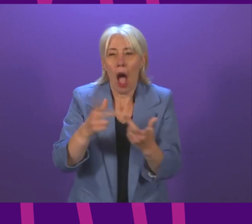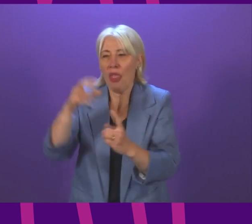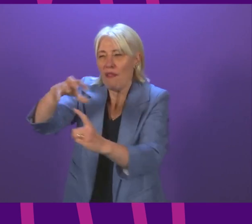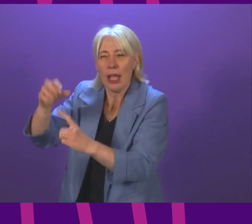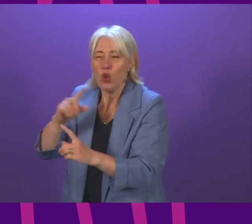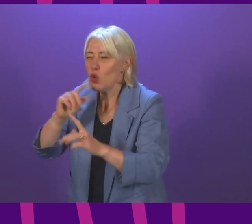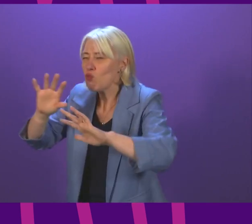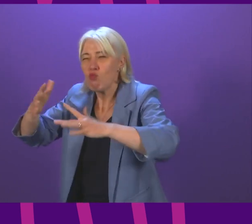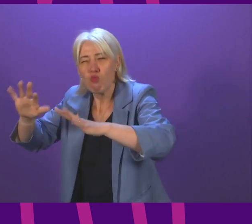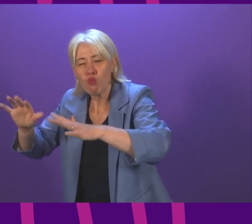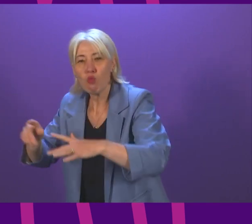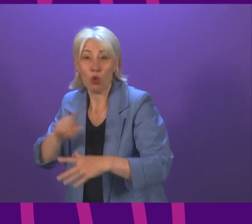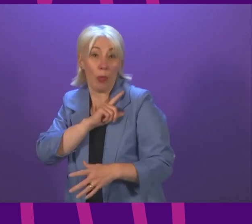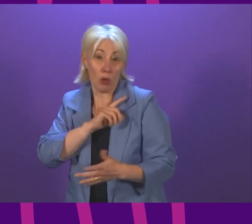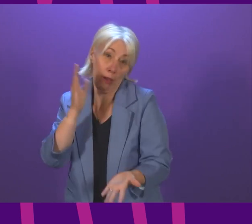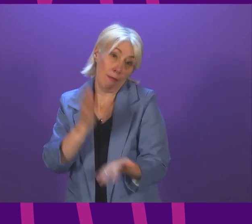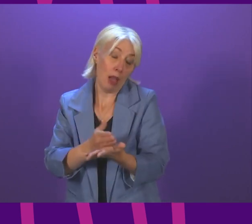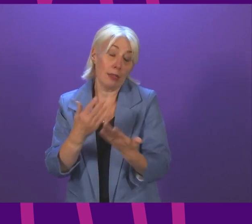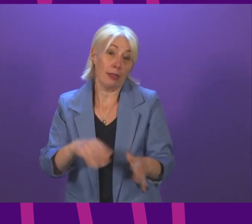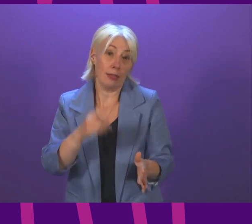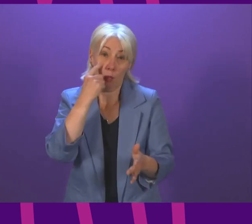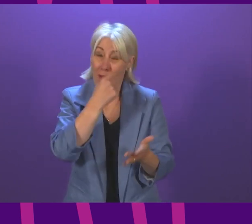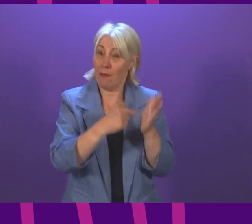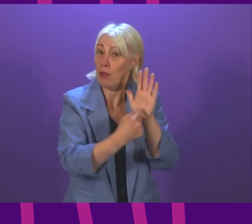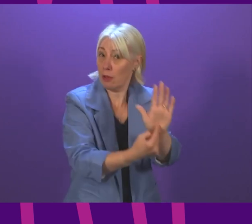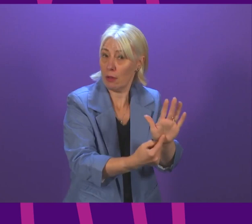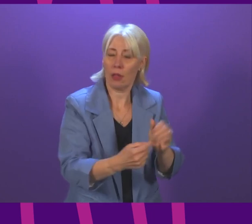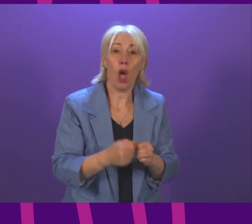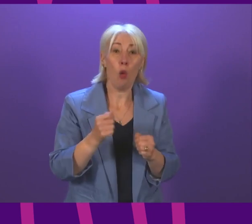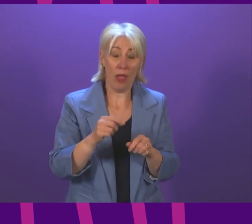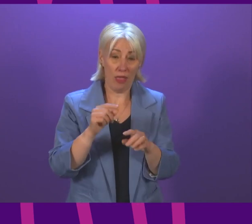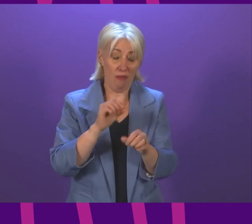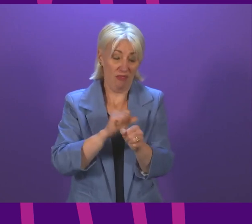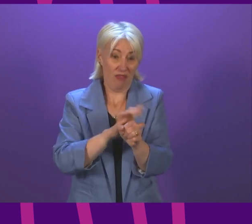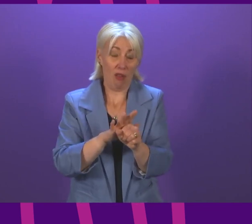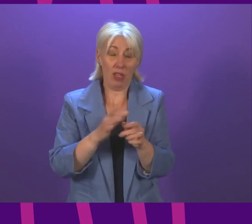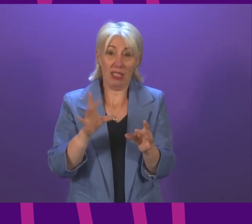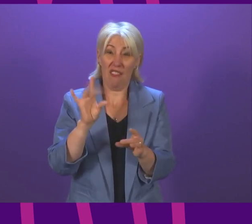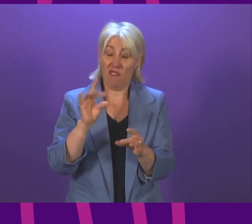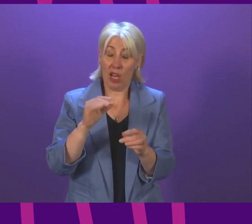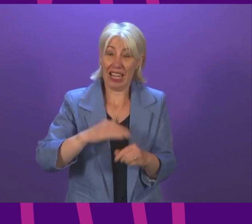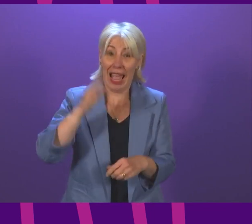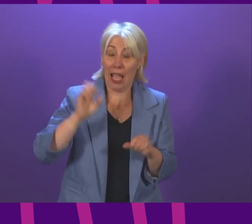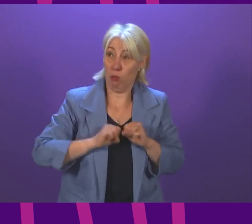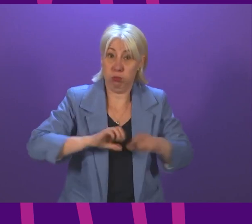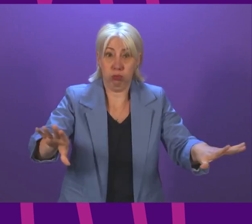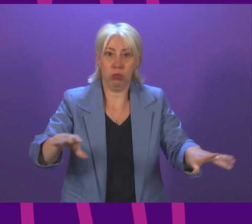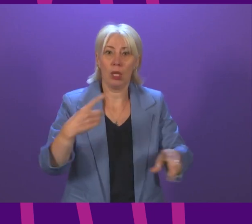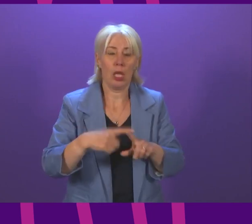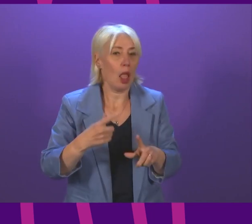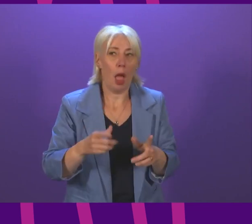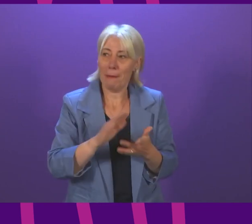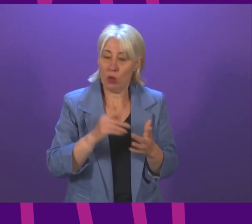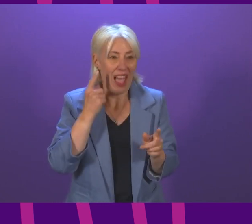So there's no perfection when you are dealing with an infectious virus. All of the steps and measures we have to take are imperfect.